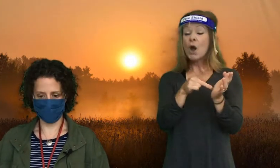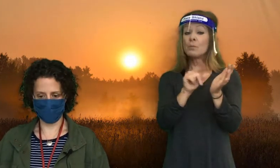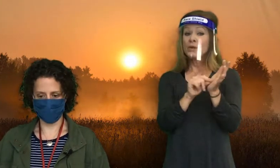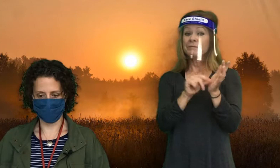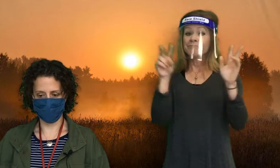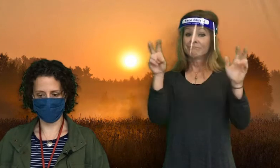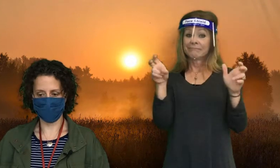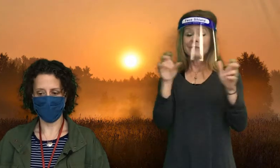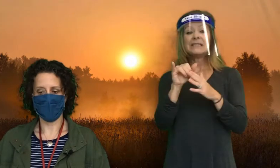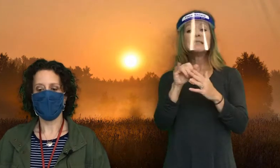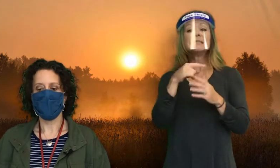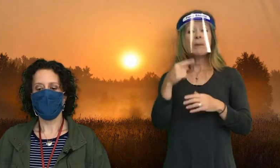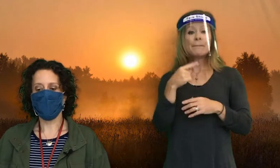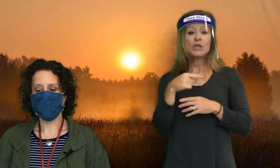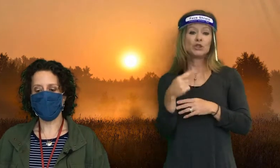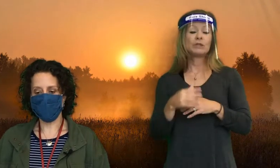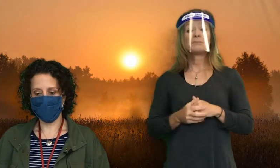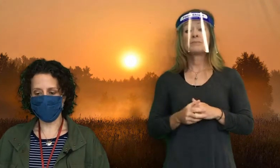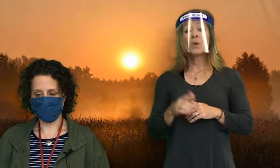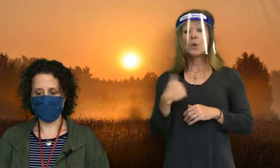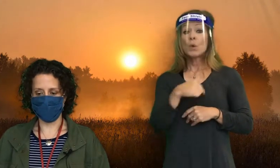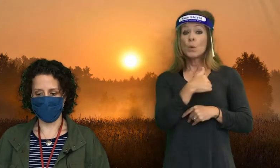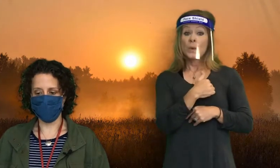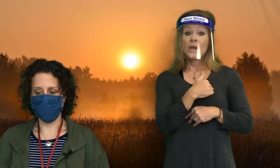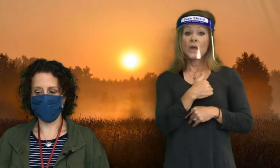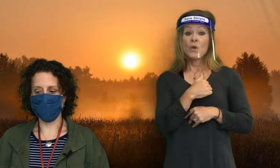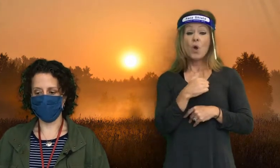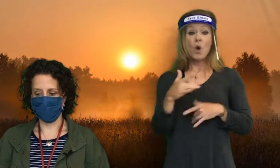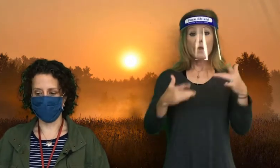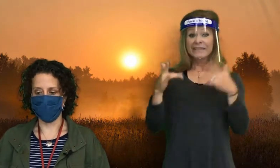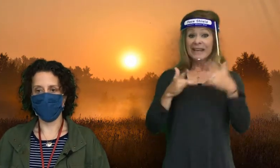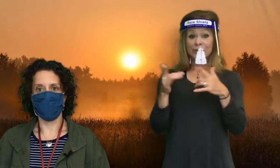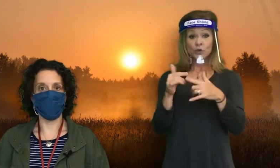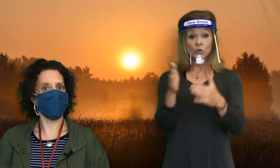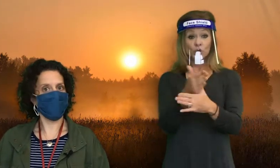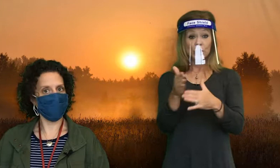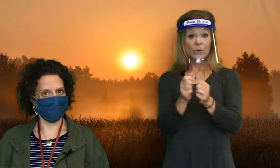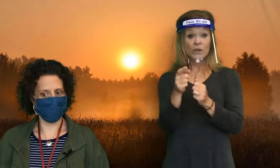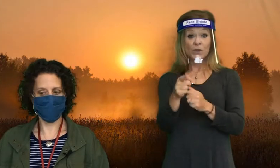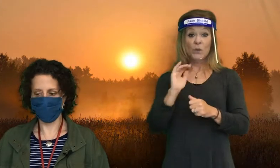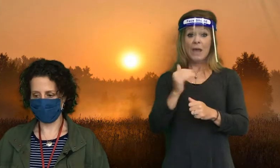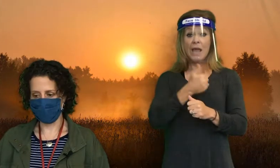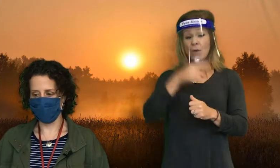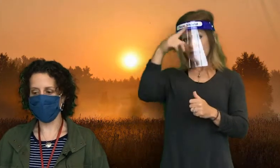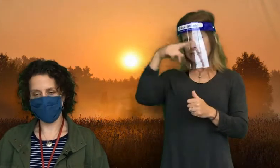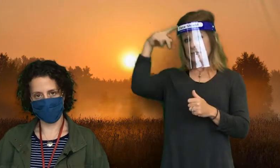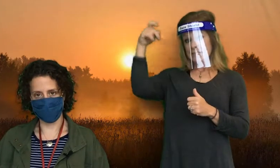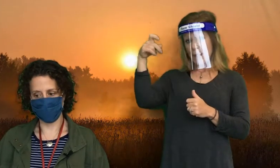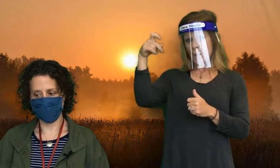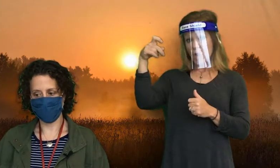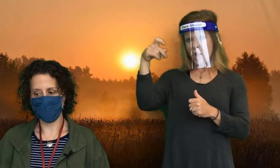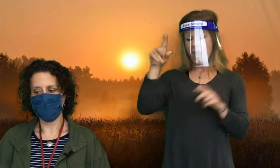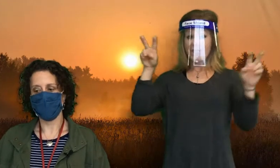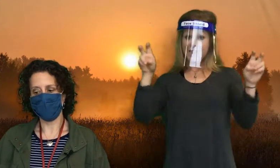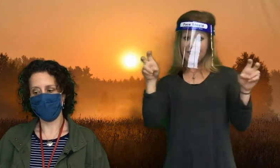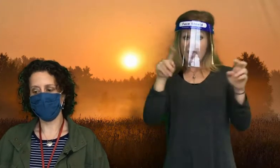published. We are so excited to share with you our summer-themed issue,